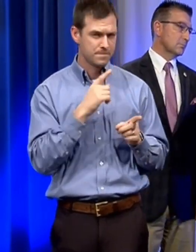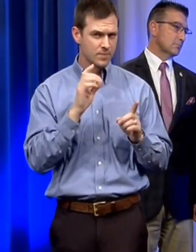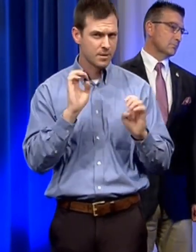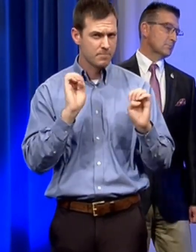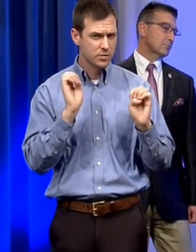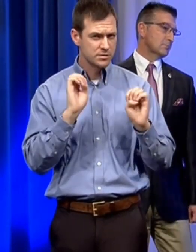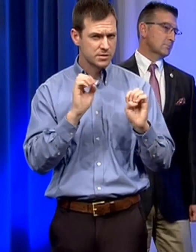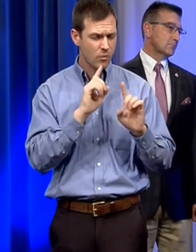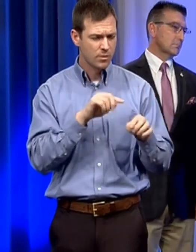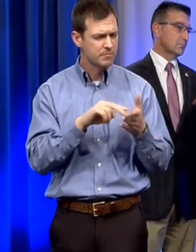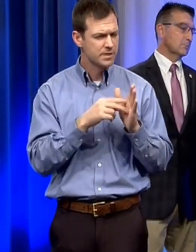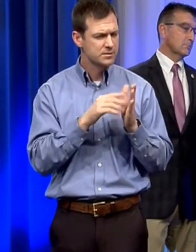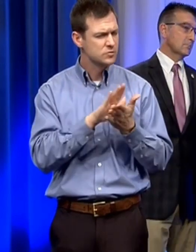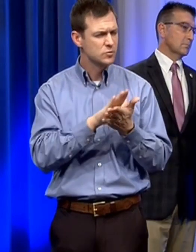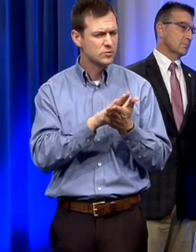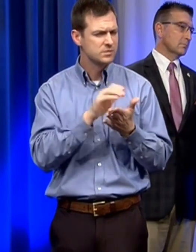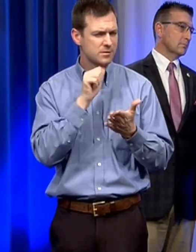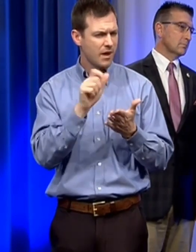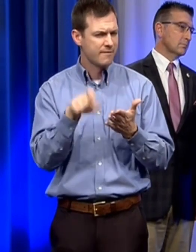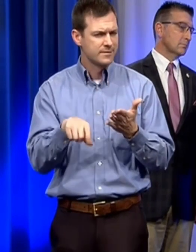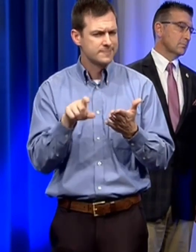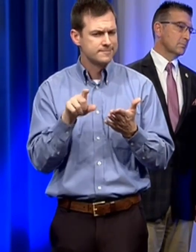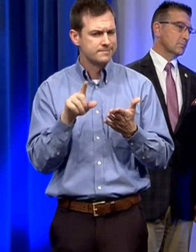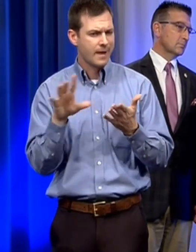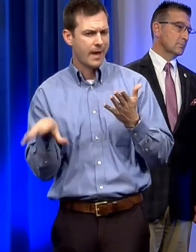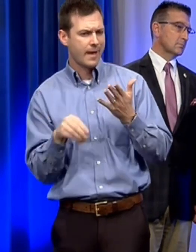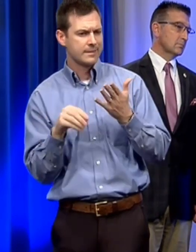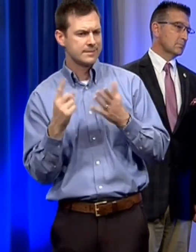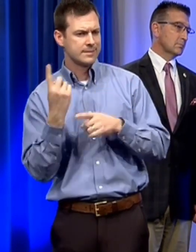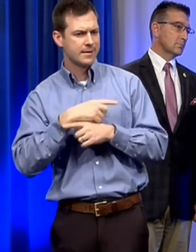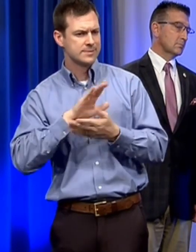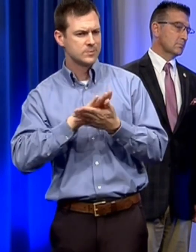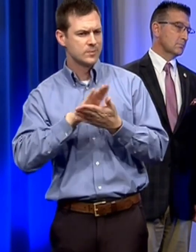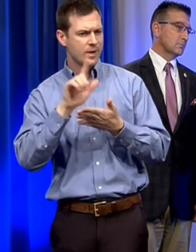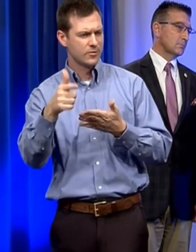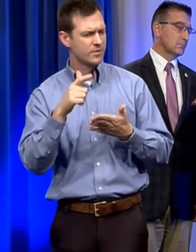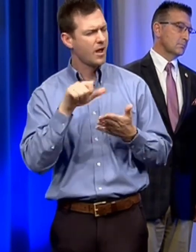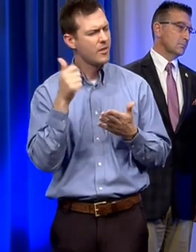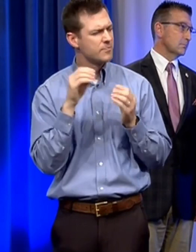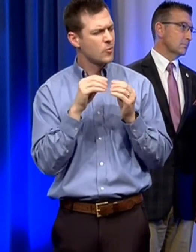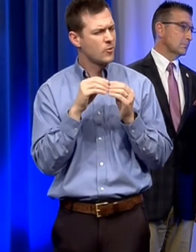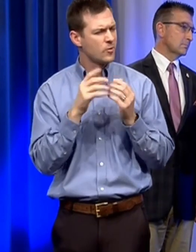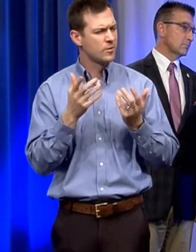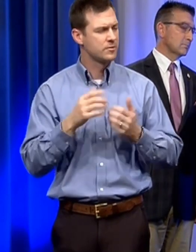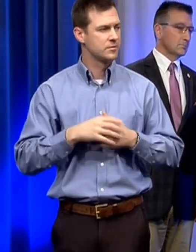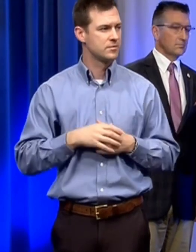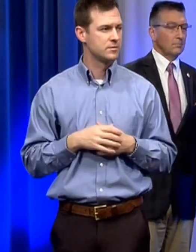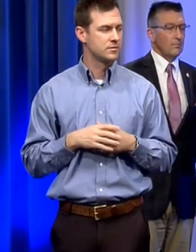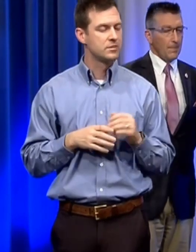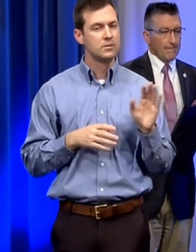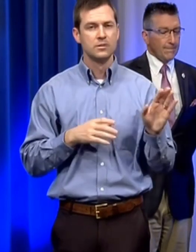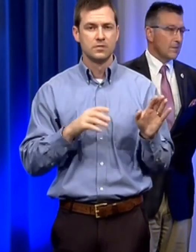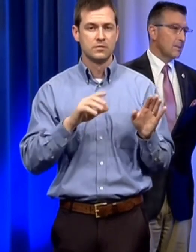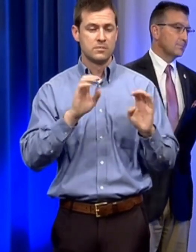have to make up the days is there any other significance to the emergency order is it well the emergency order for the state is